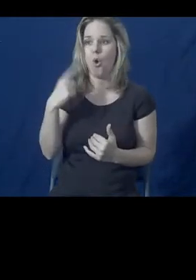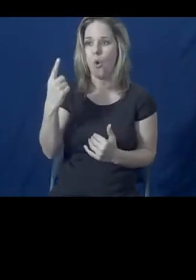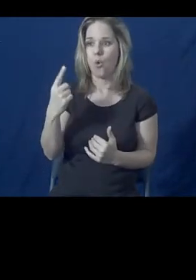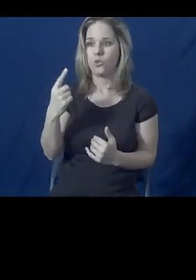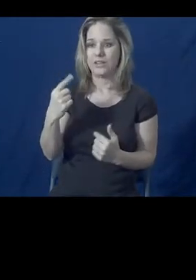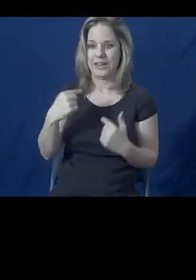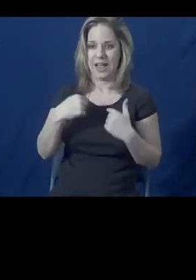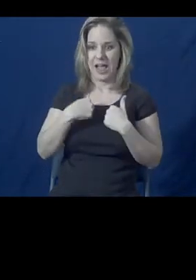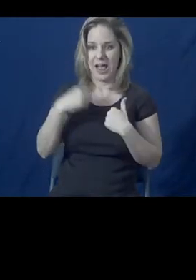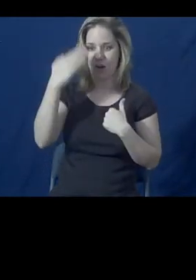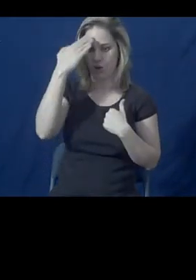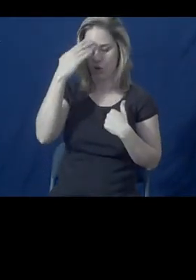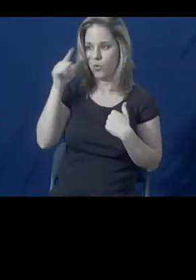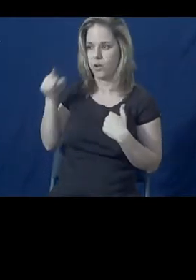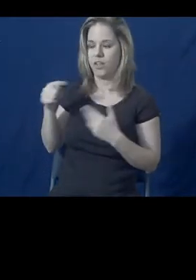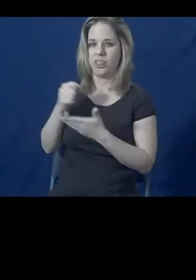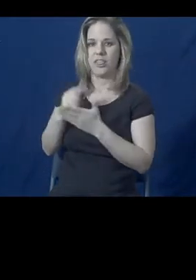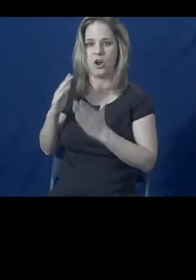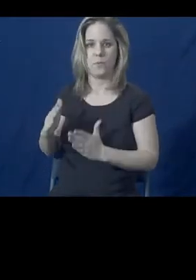and her therapist.